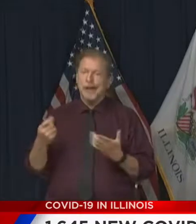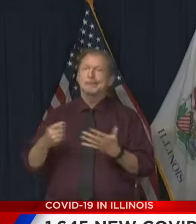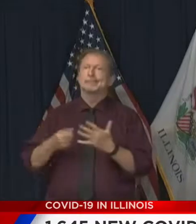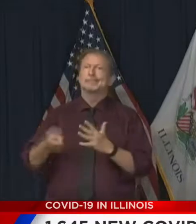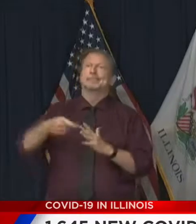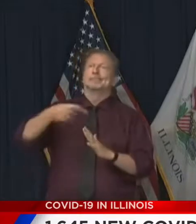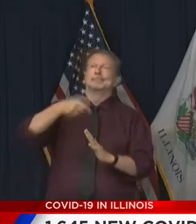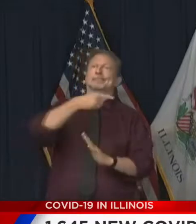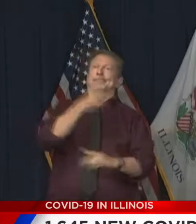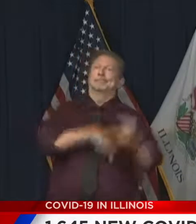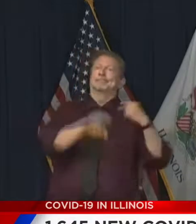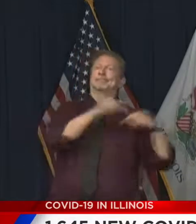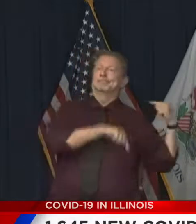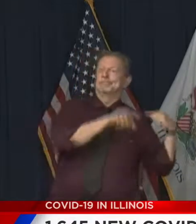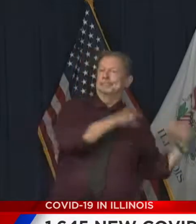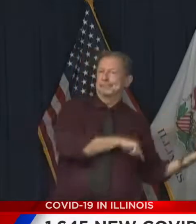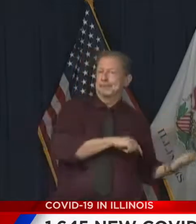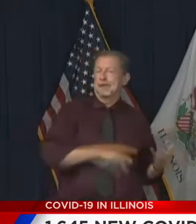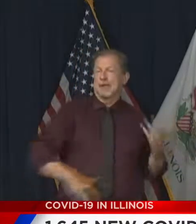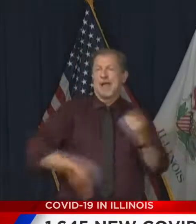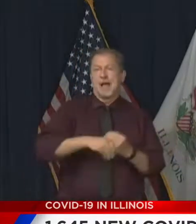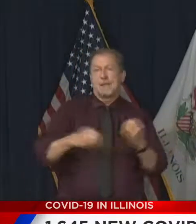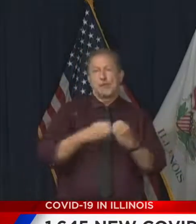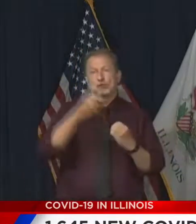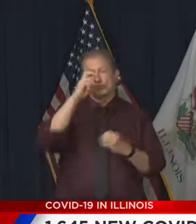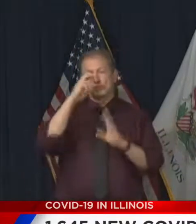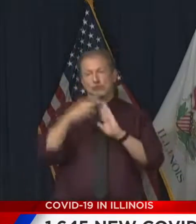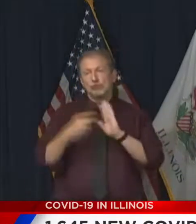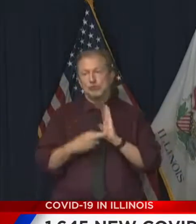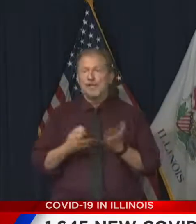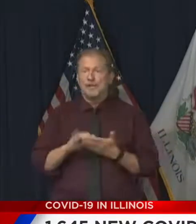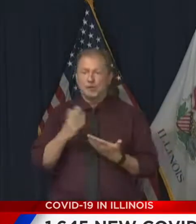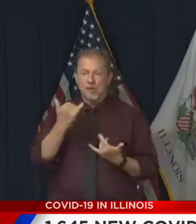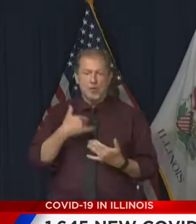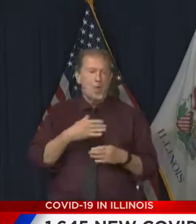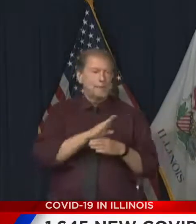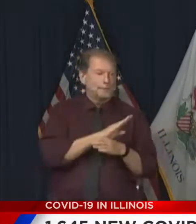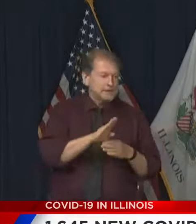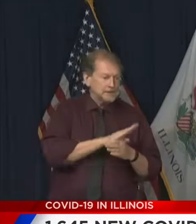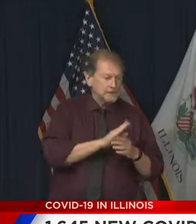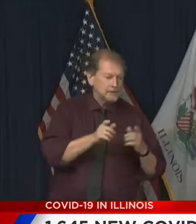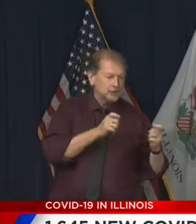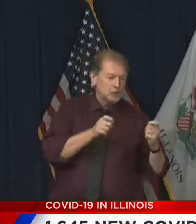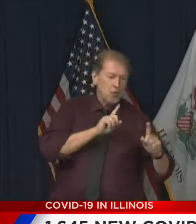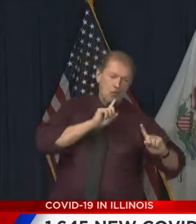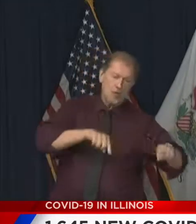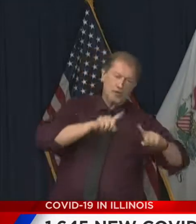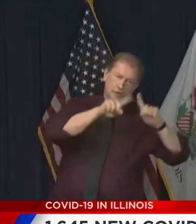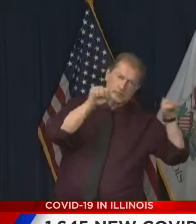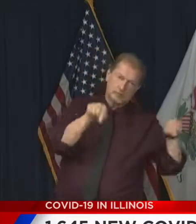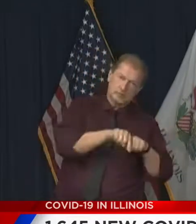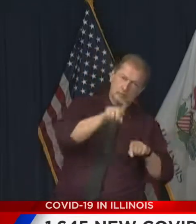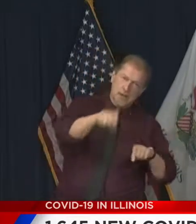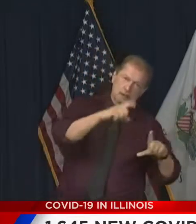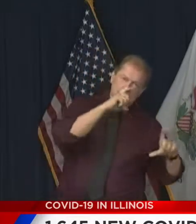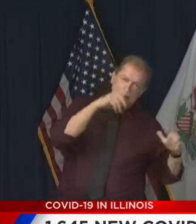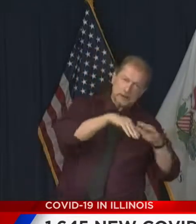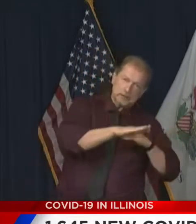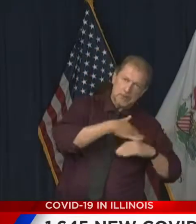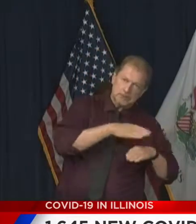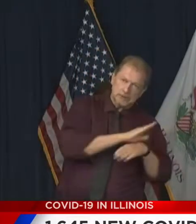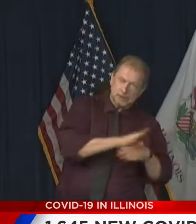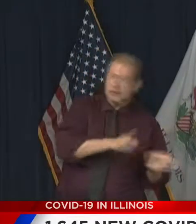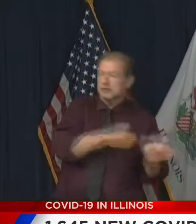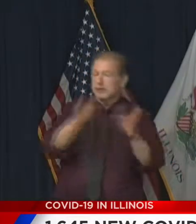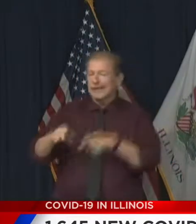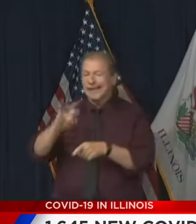responsibility. It's why I want businesses to take responsibility for those indoor spaces that they control. And it's why it's so important that kids going back